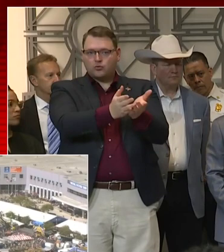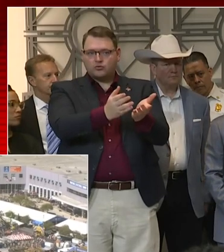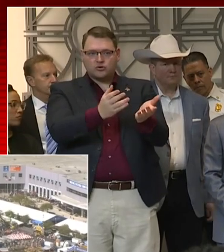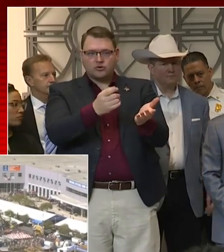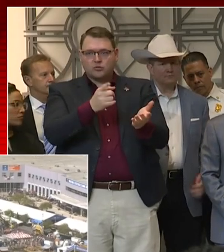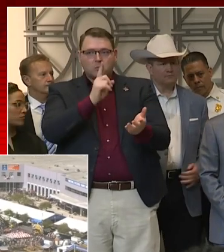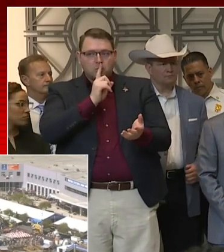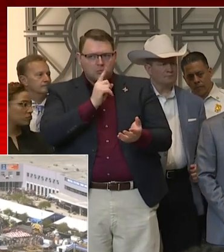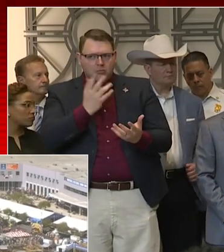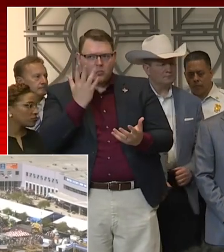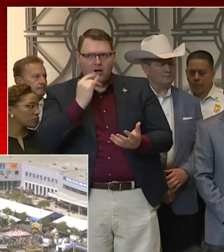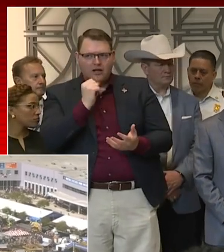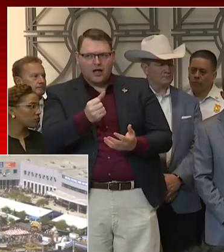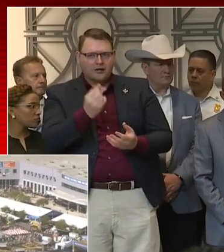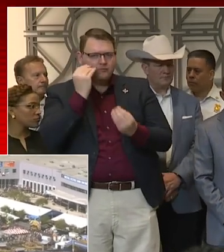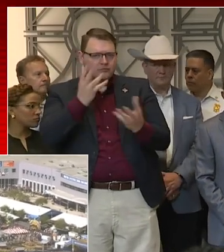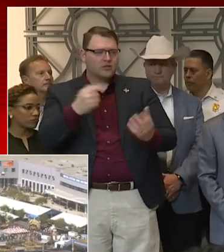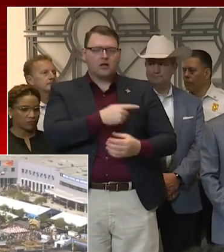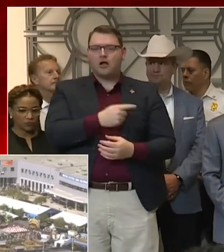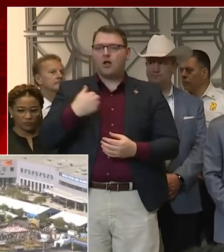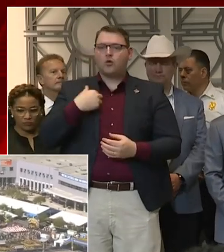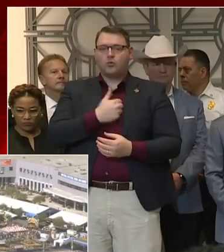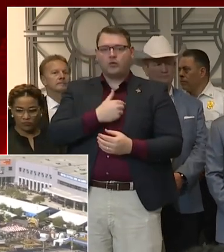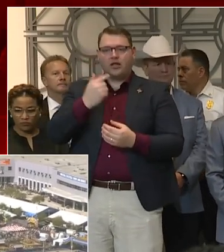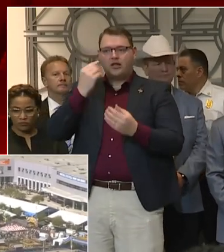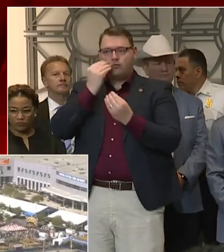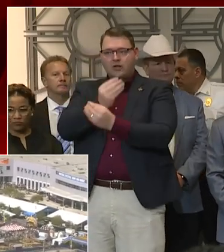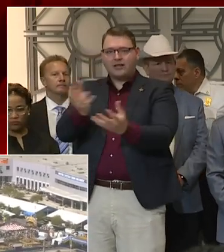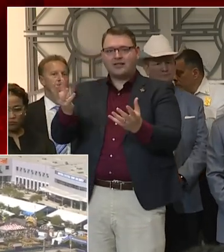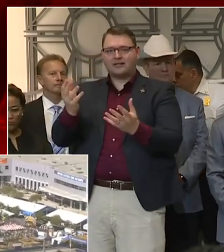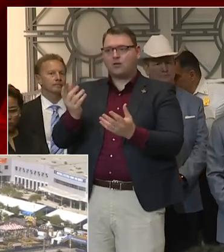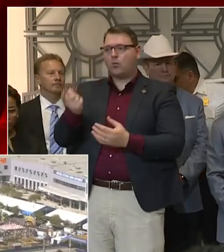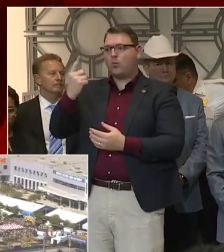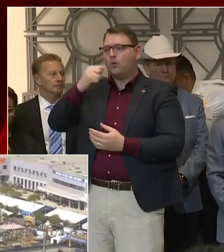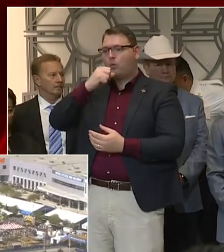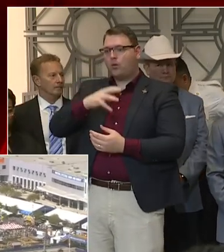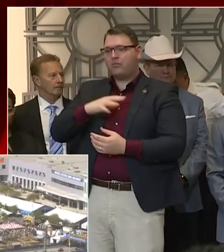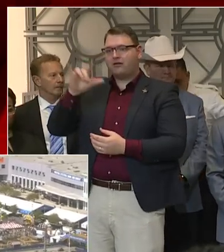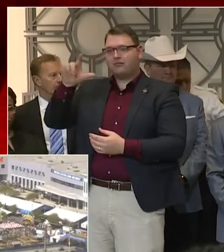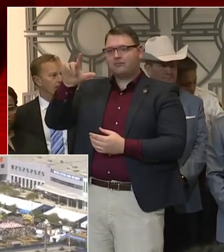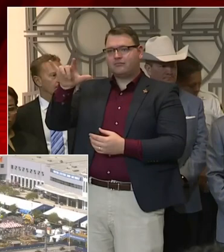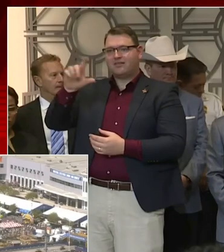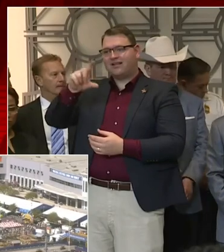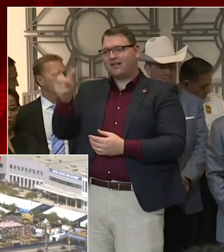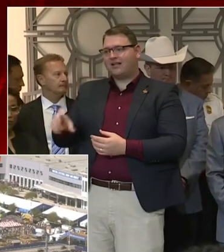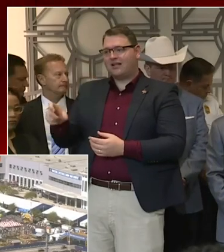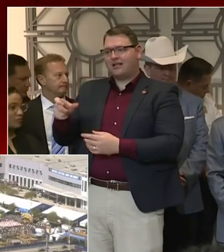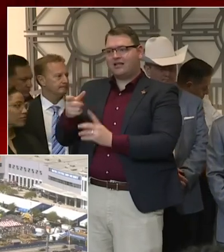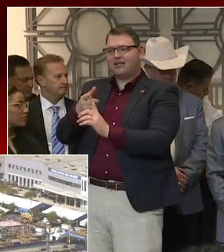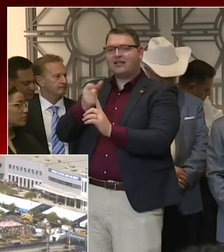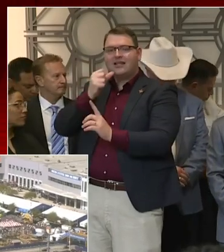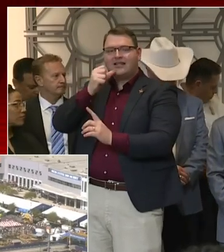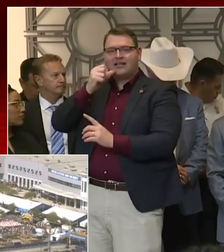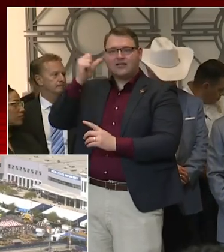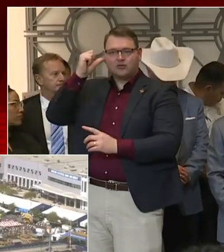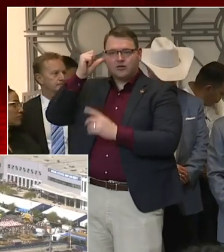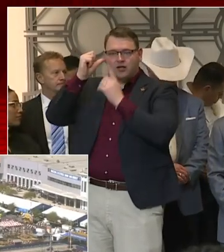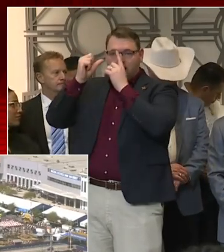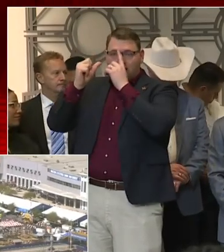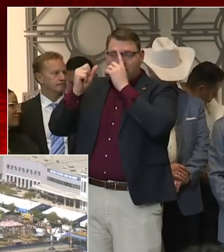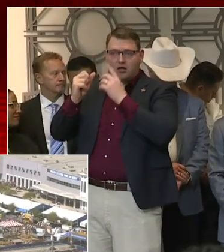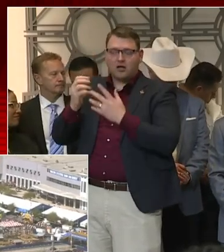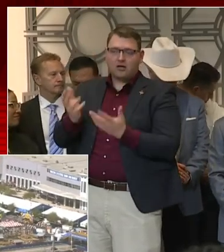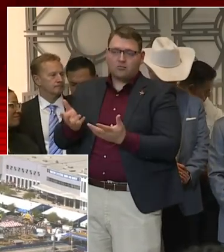we released the flight information for a woman who traveled from Italy. Yes, from Italy that we received that information, the